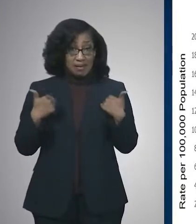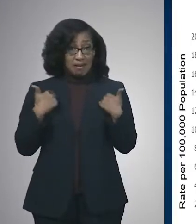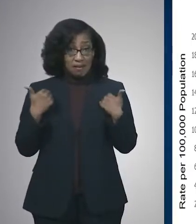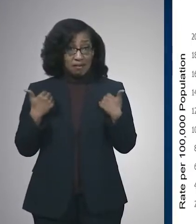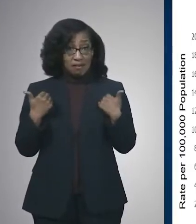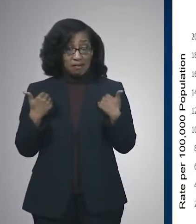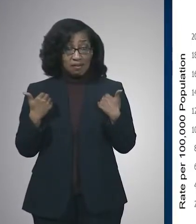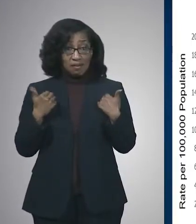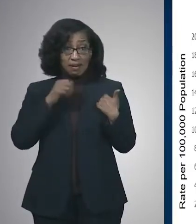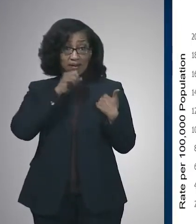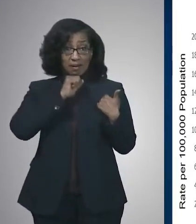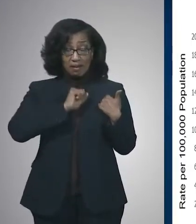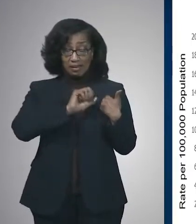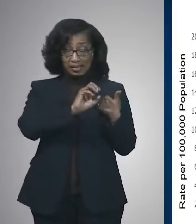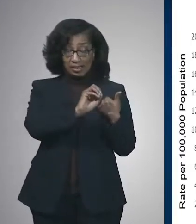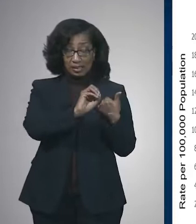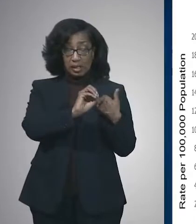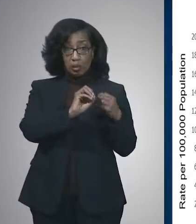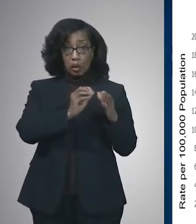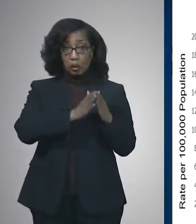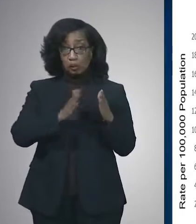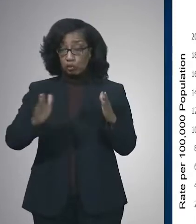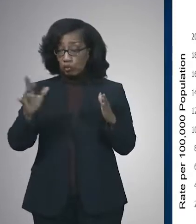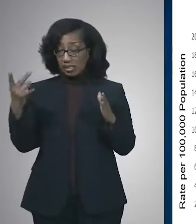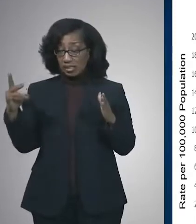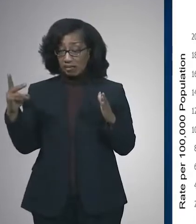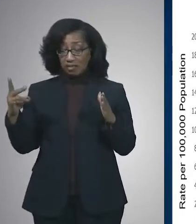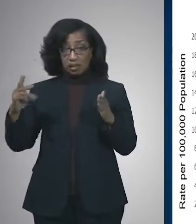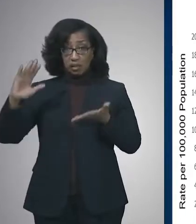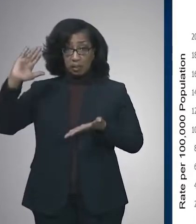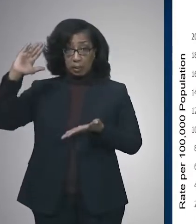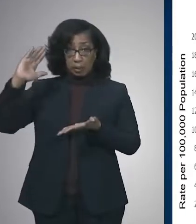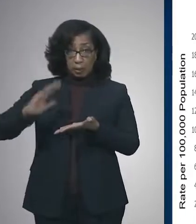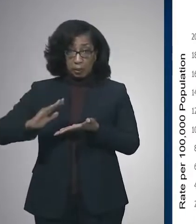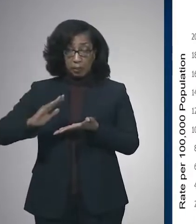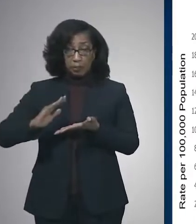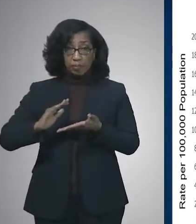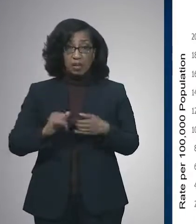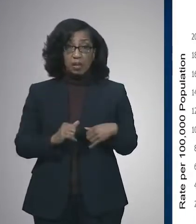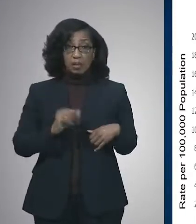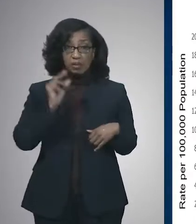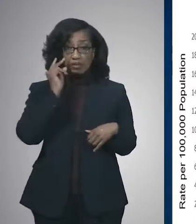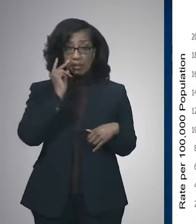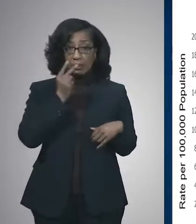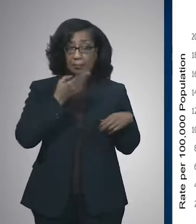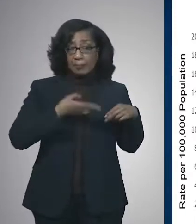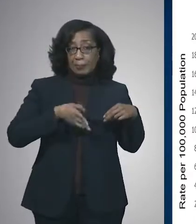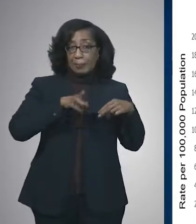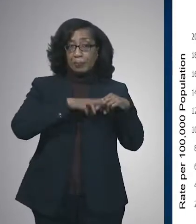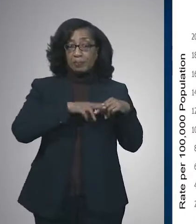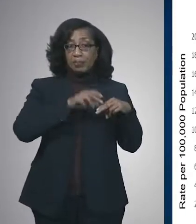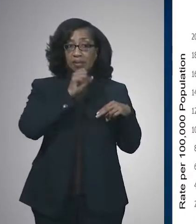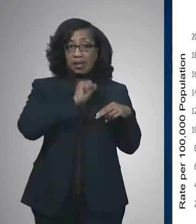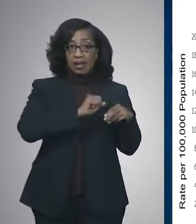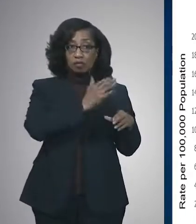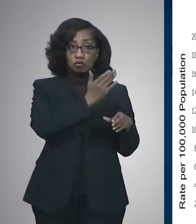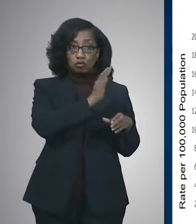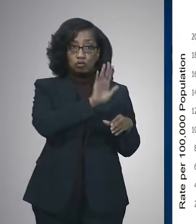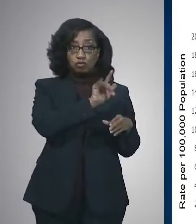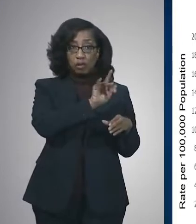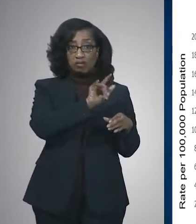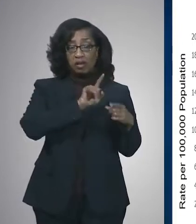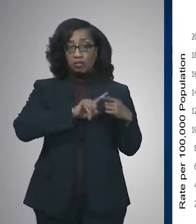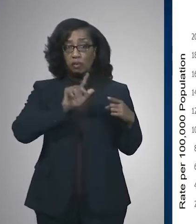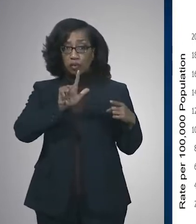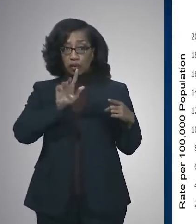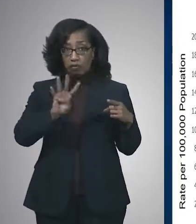group, ages 0 to 17 over the last week, and a slight increase in the active cases in the 25 to 34 year